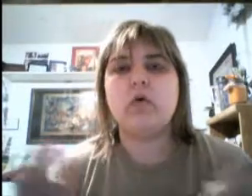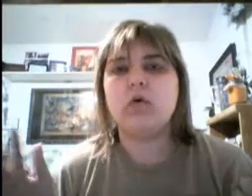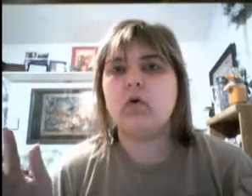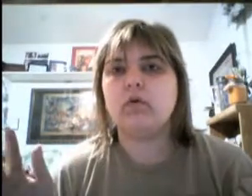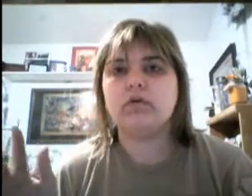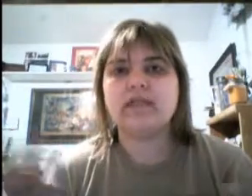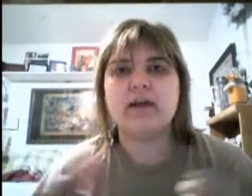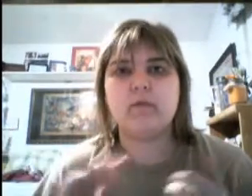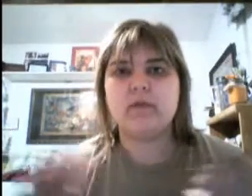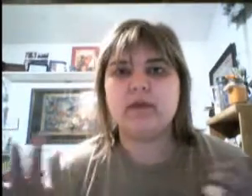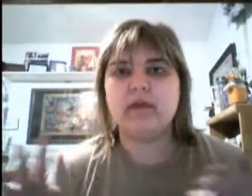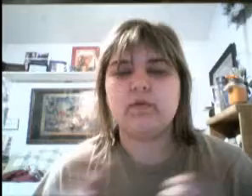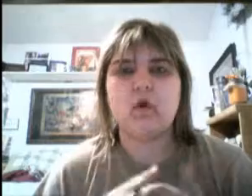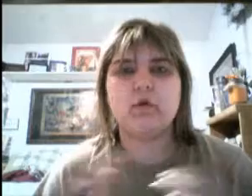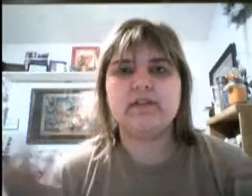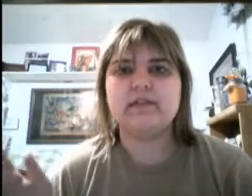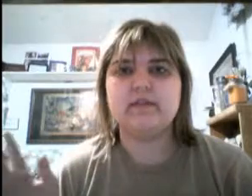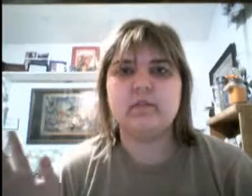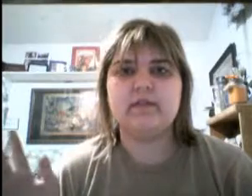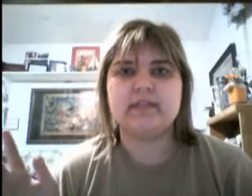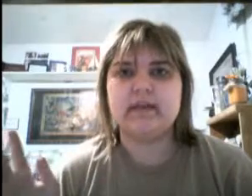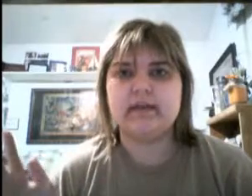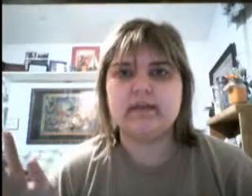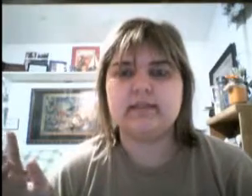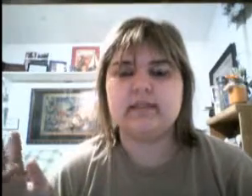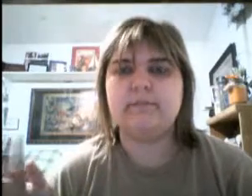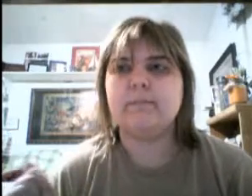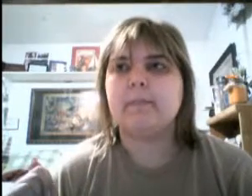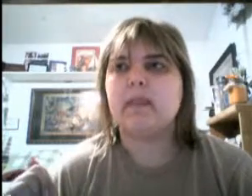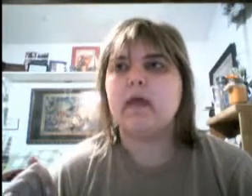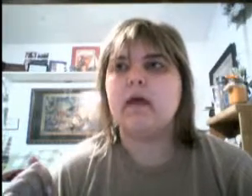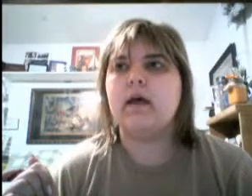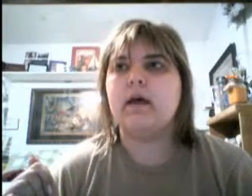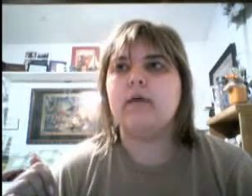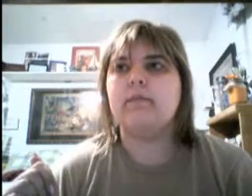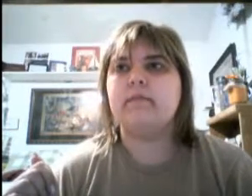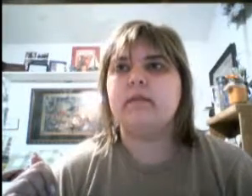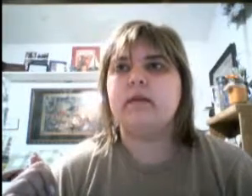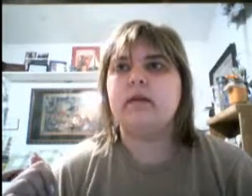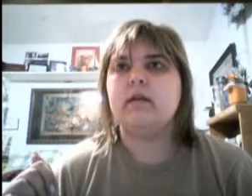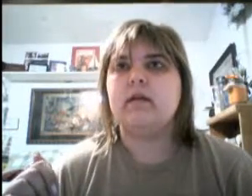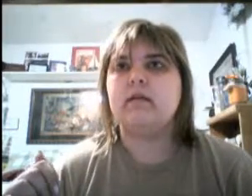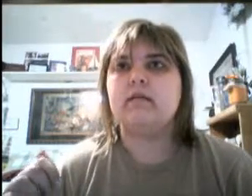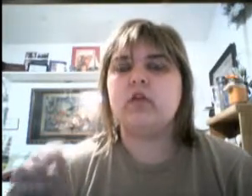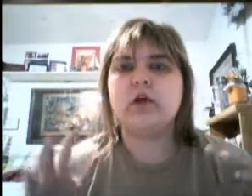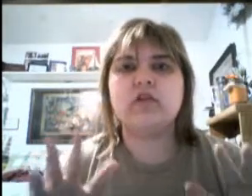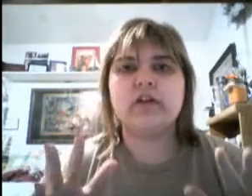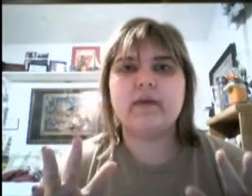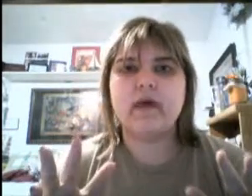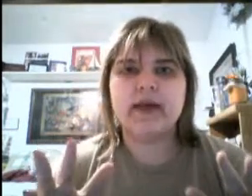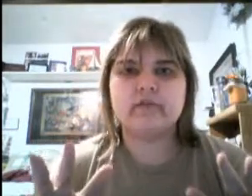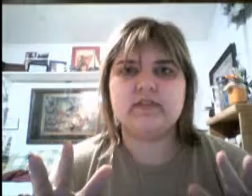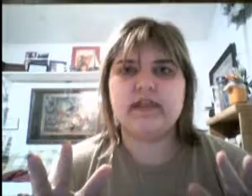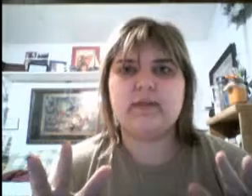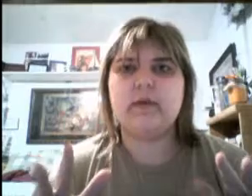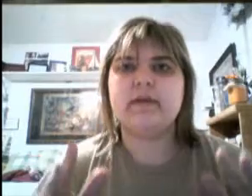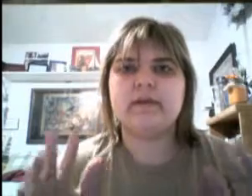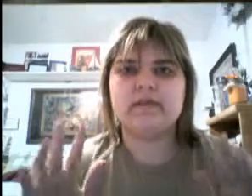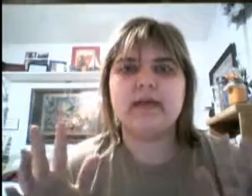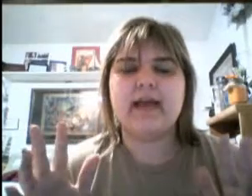whole time we were in there with all these different movies that I listed, um, not talking about actors that came out. Because some of the